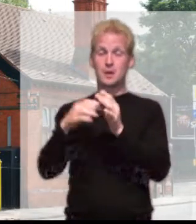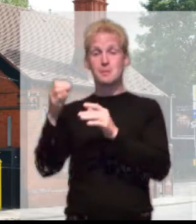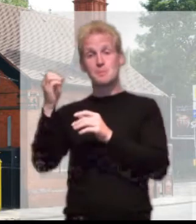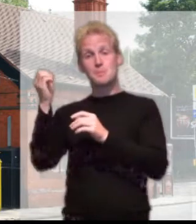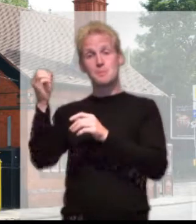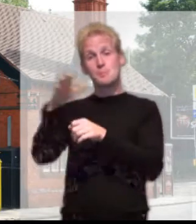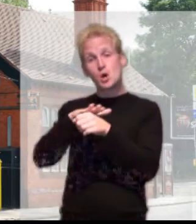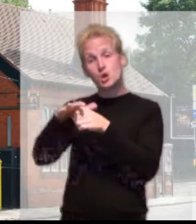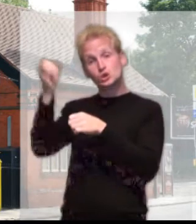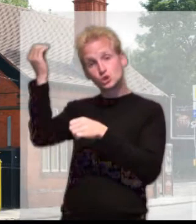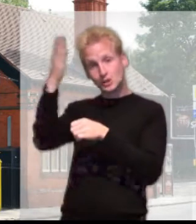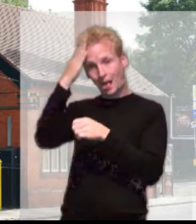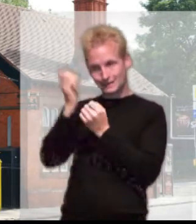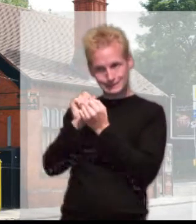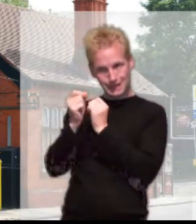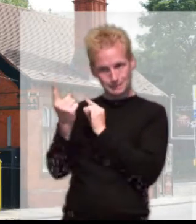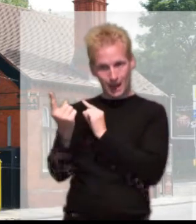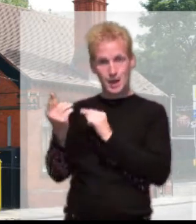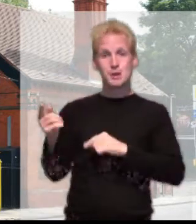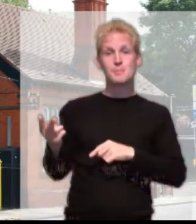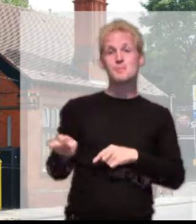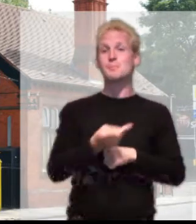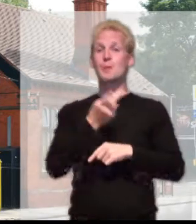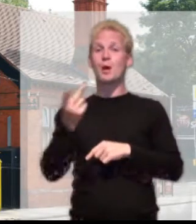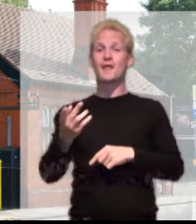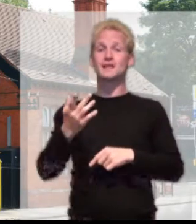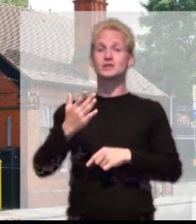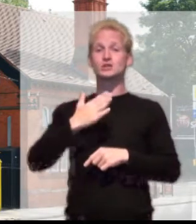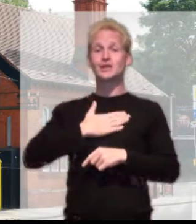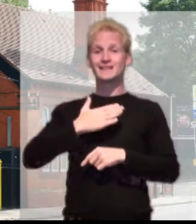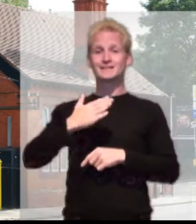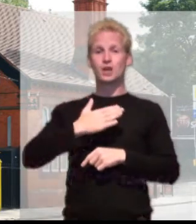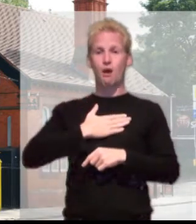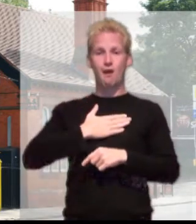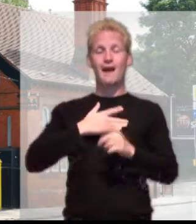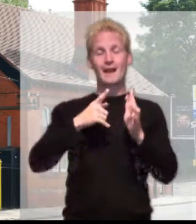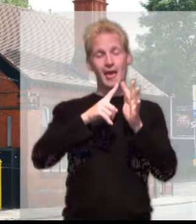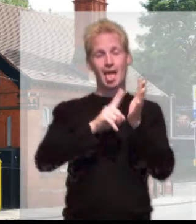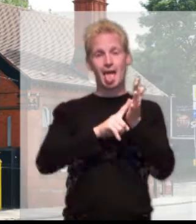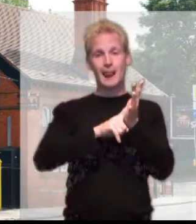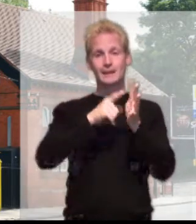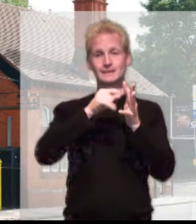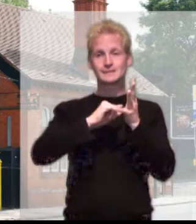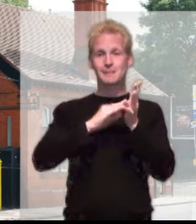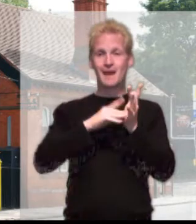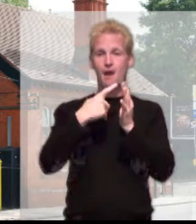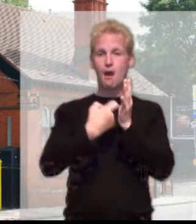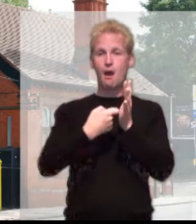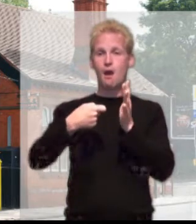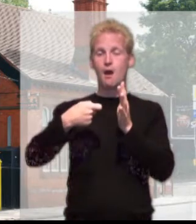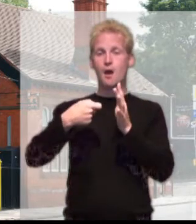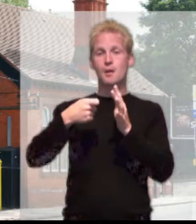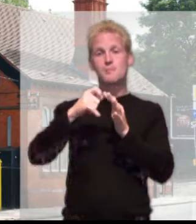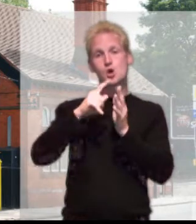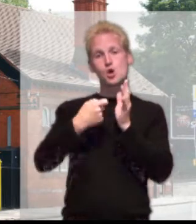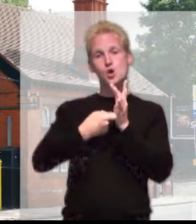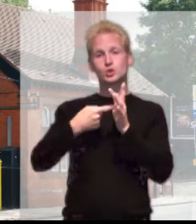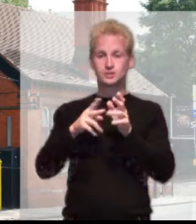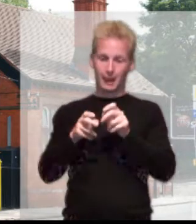Both stations are on the Chester and Ellesmere Port Mersey Rail lines. Directions from